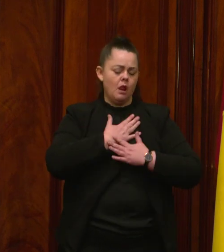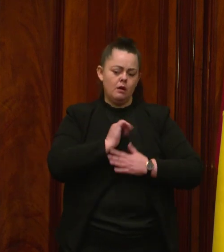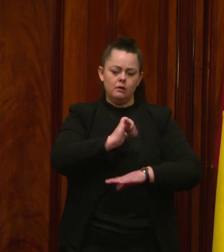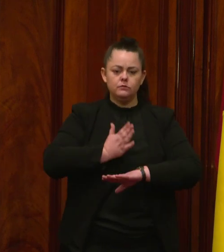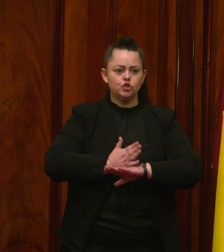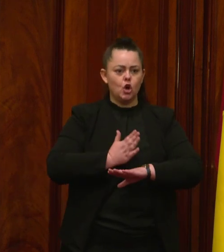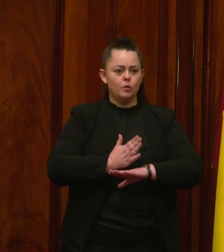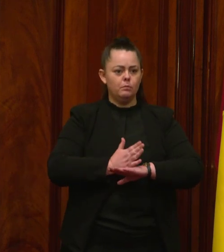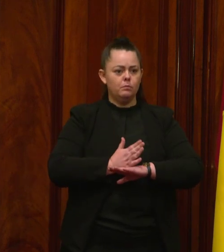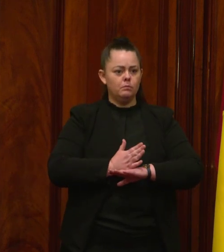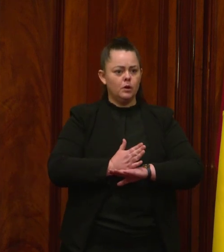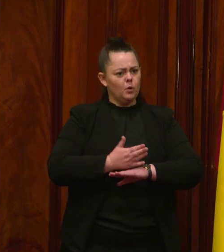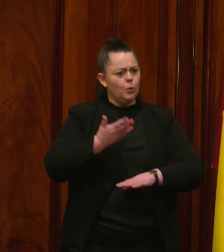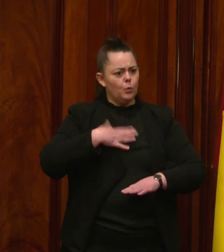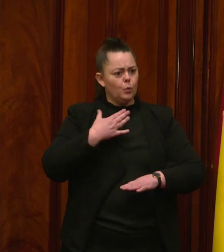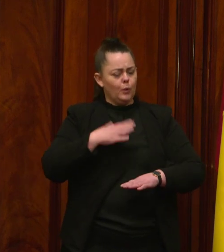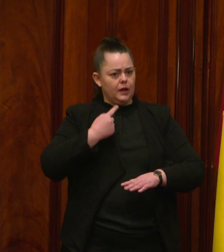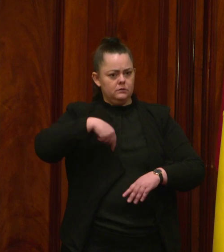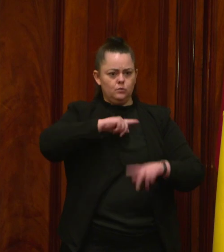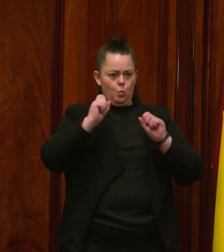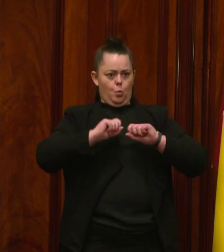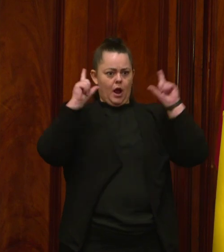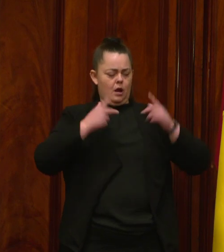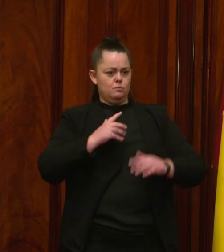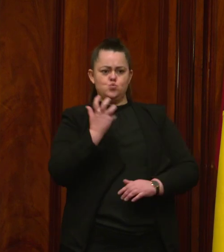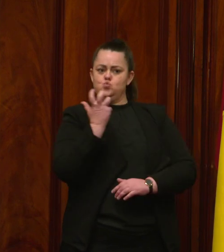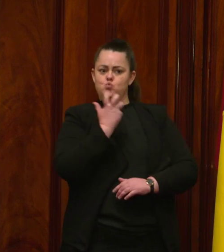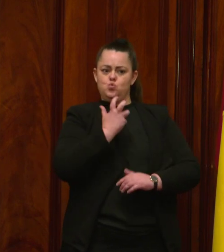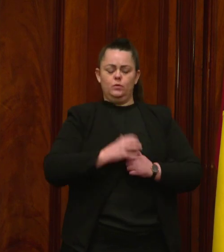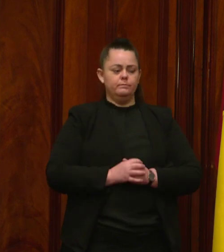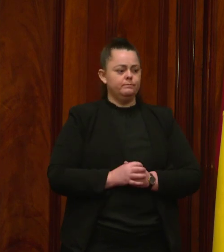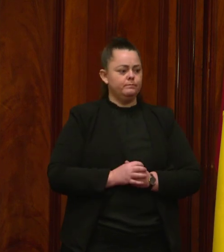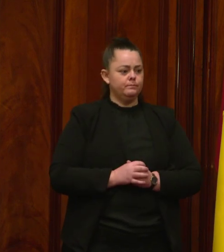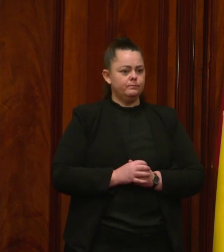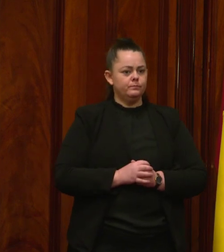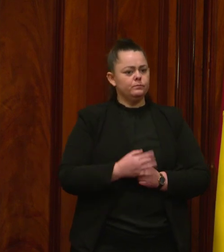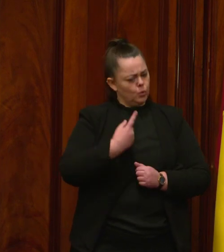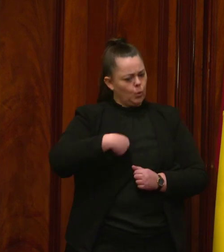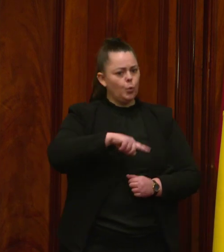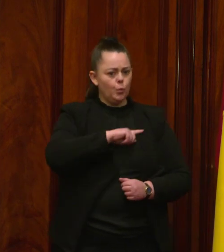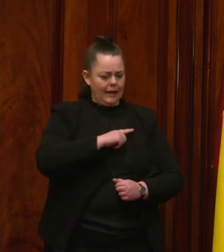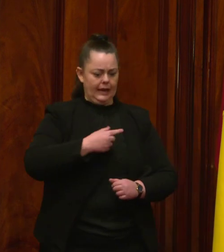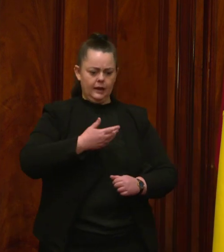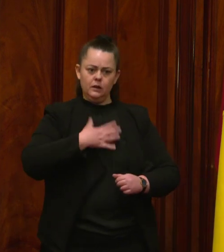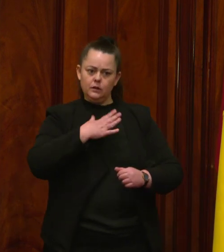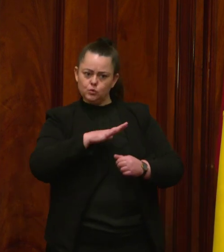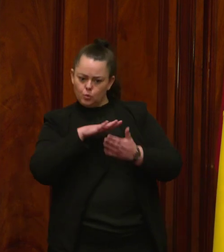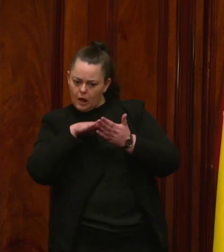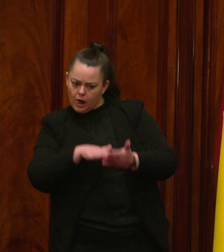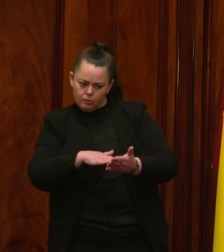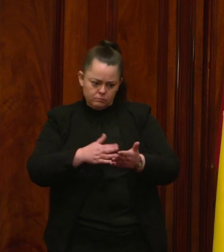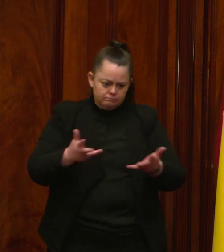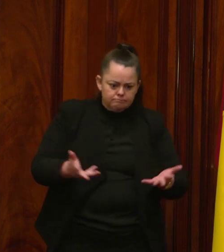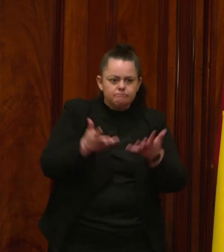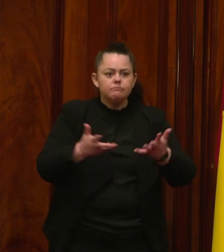call that must be heeded. The government plans to address this in part by removing the cap on the wages of health